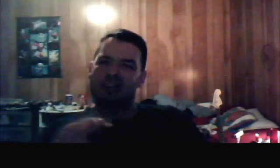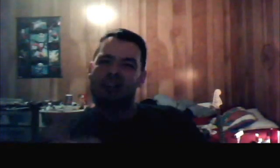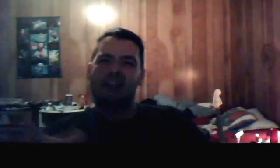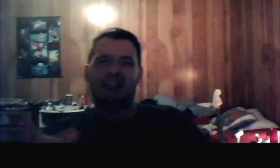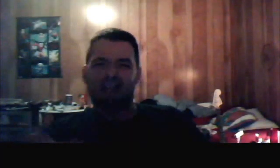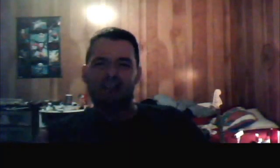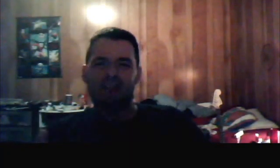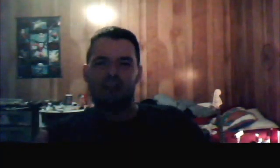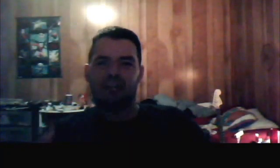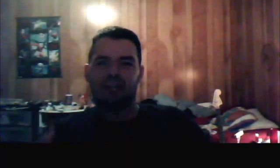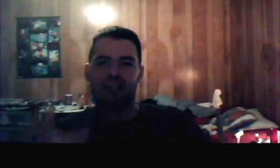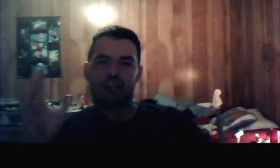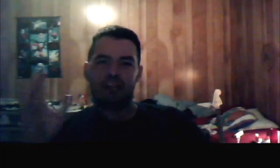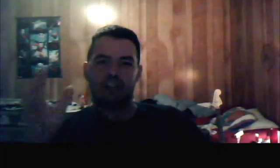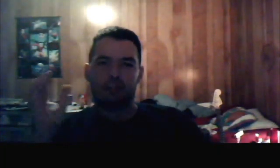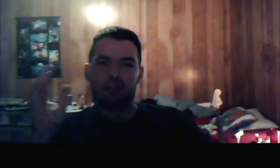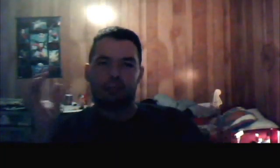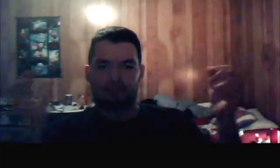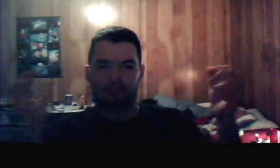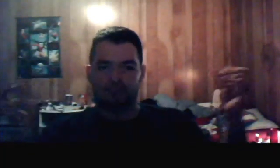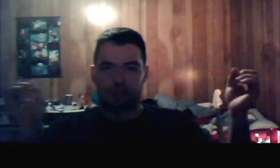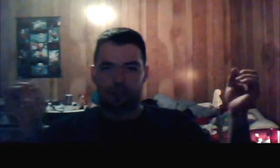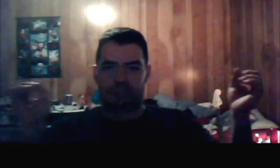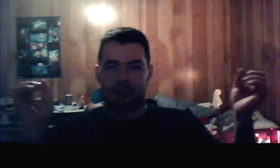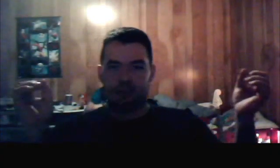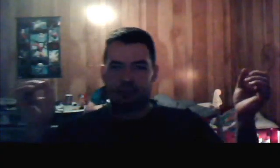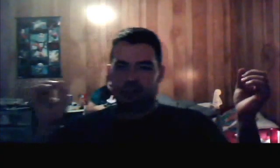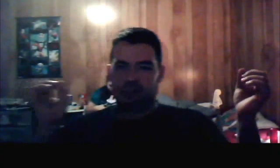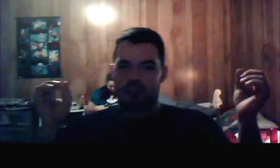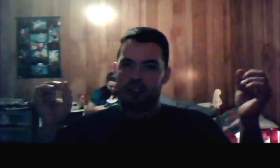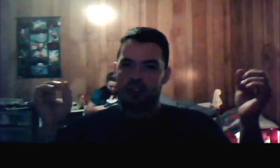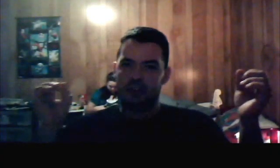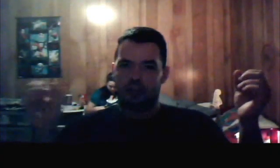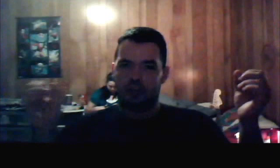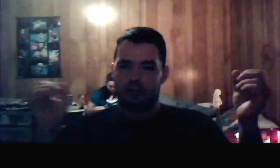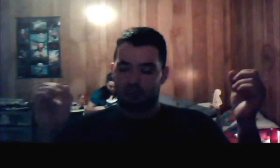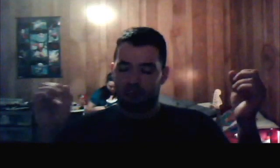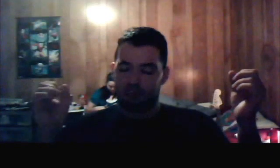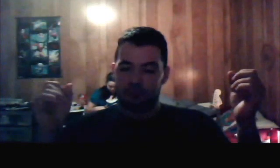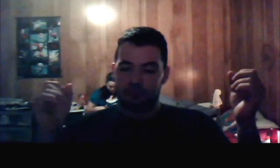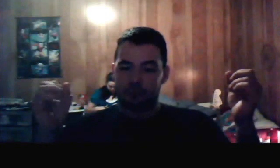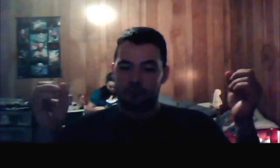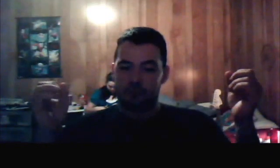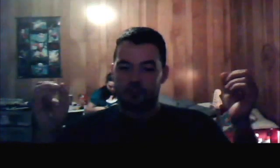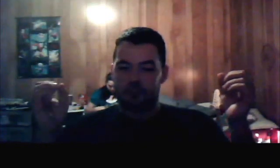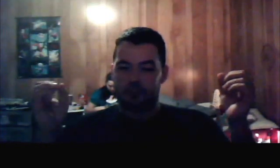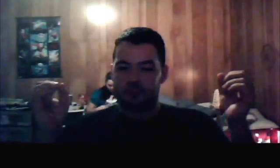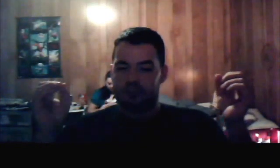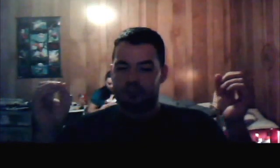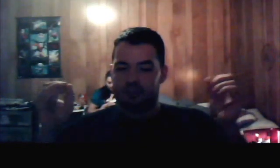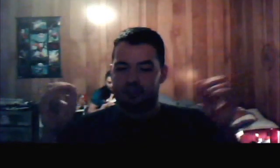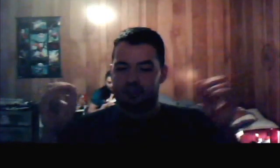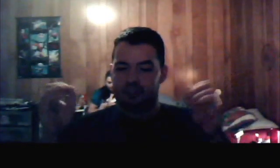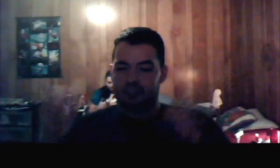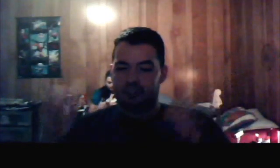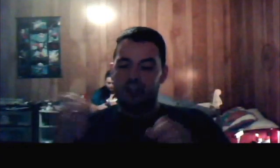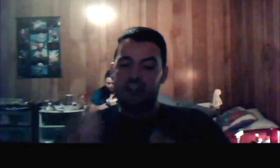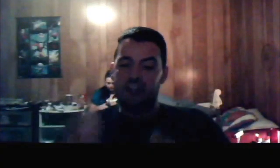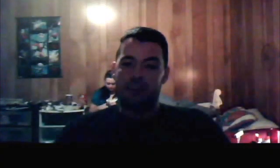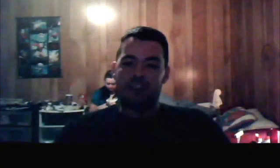eh, kind of rehashed. But when you think about it, it's all, it's all the demon